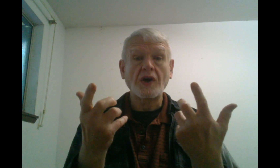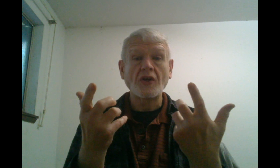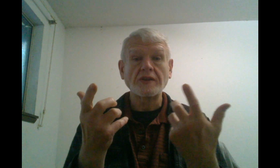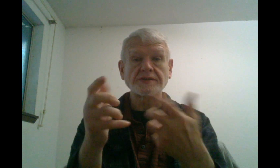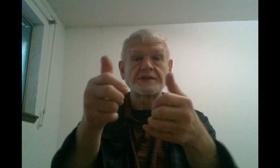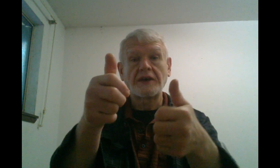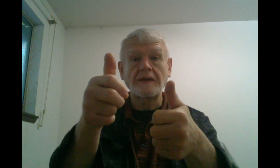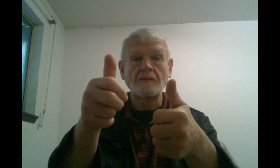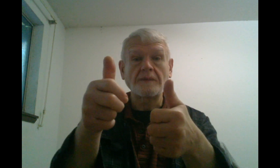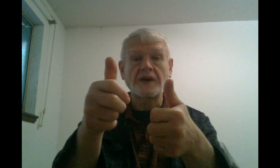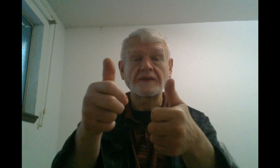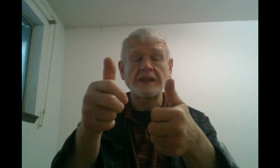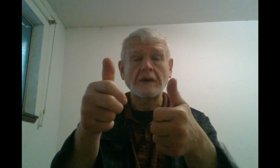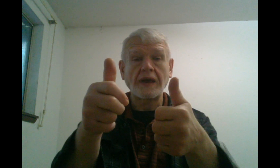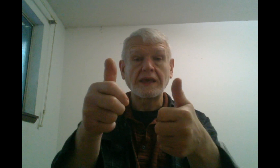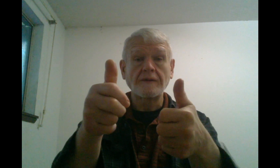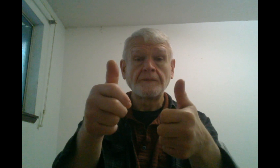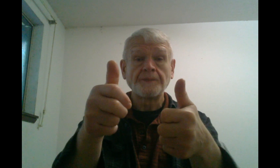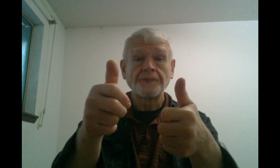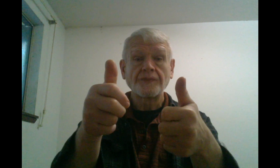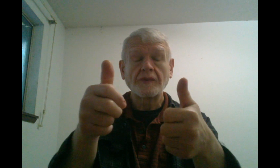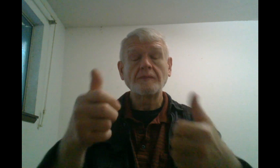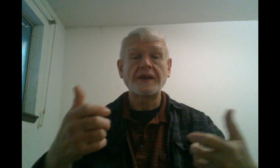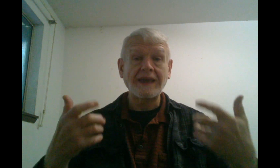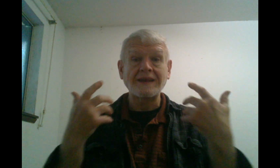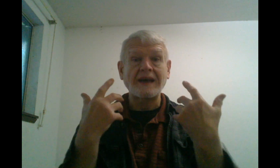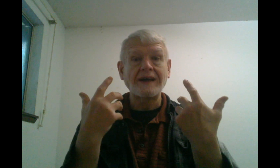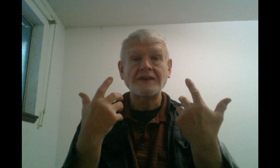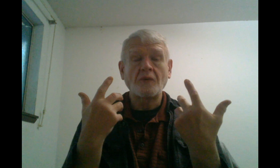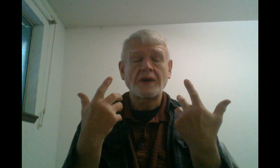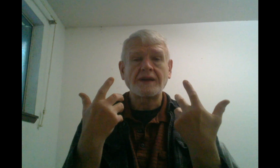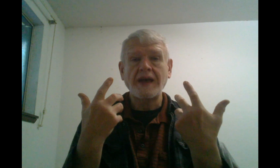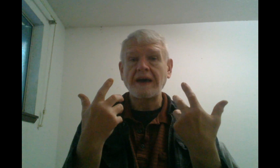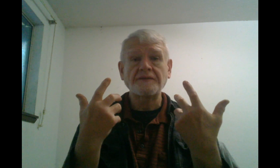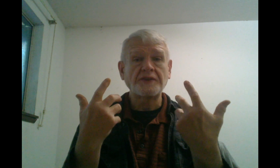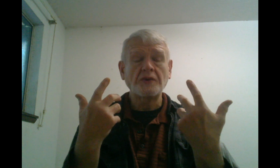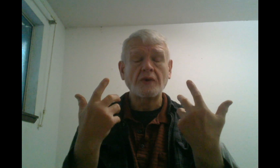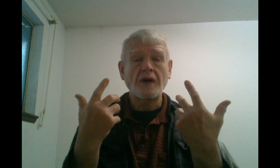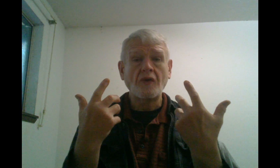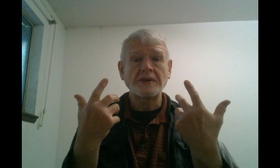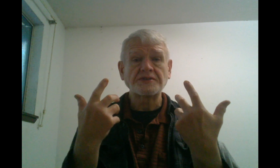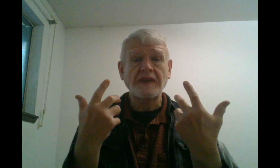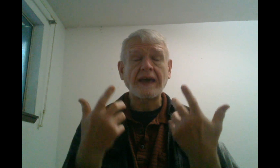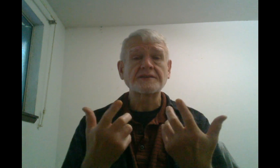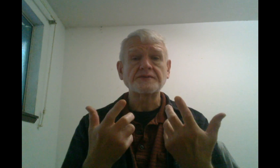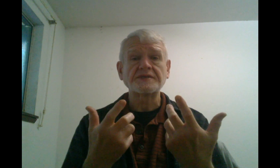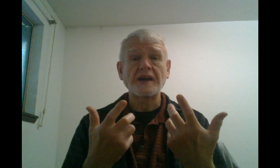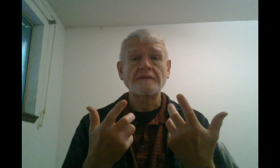calls, I'm covered that way. But again, I don't want to have to do a whole bunch of extra stuff